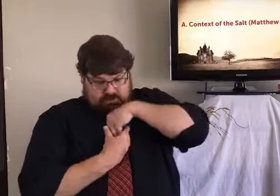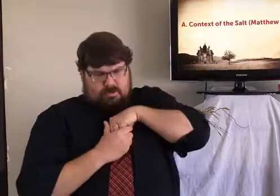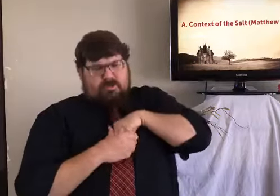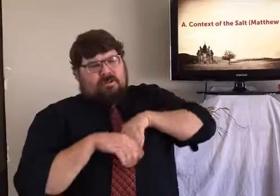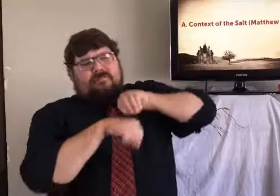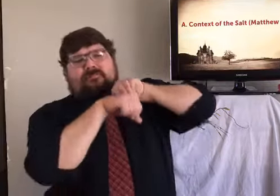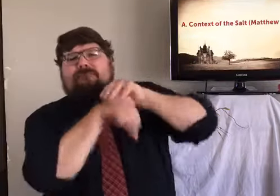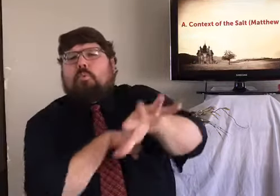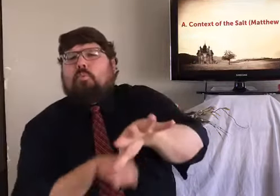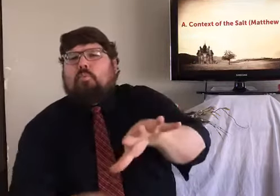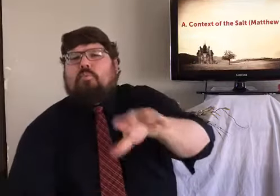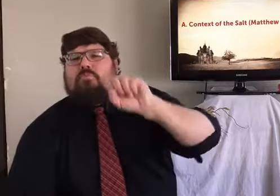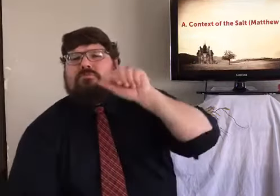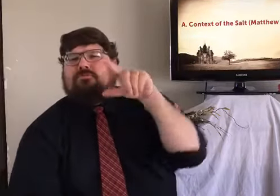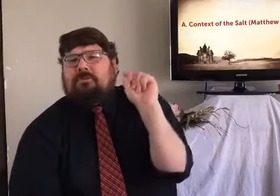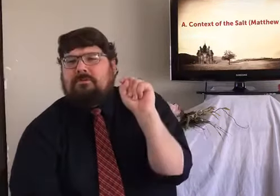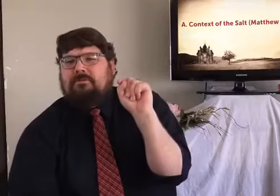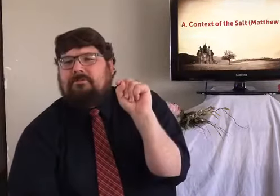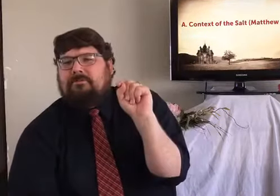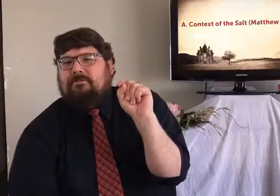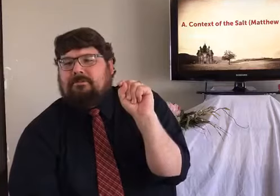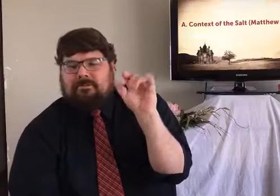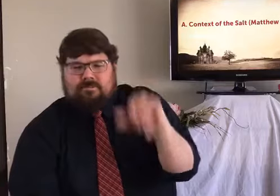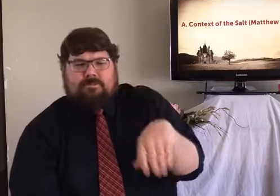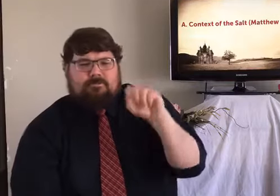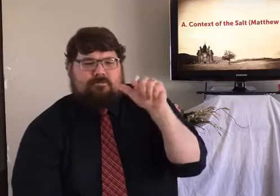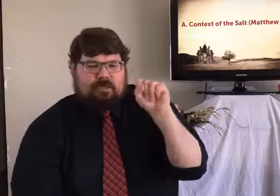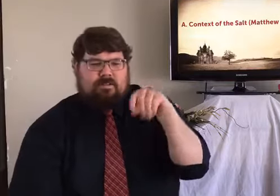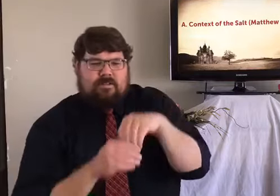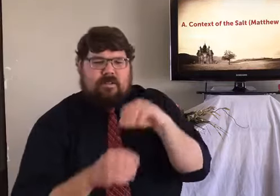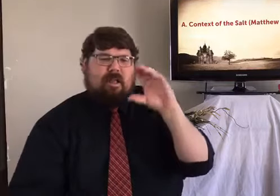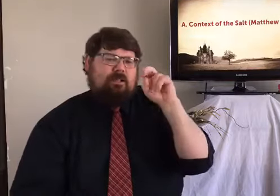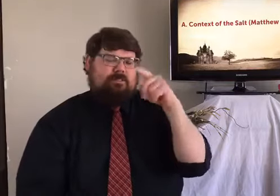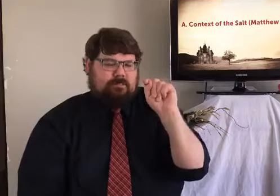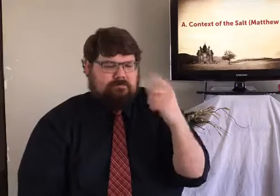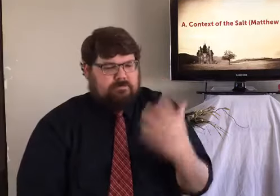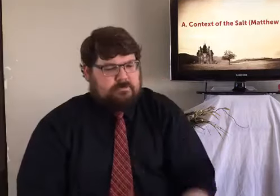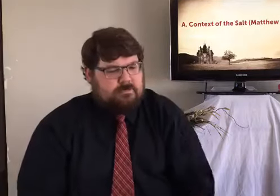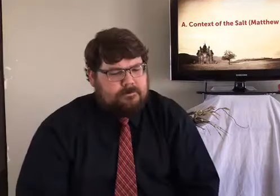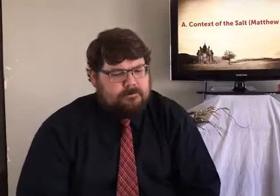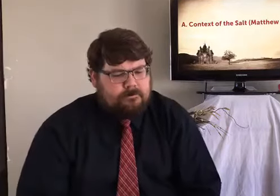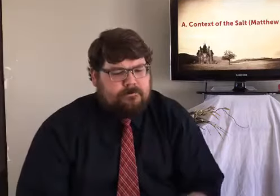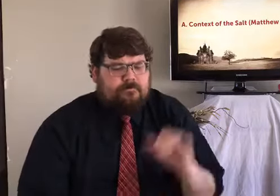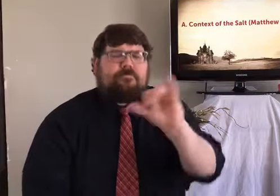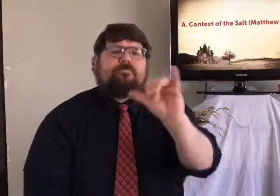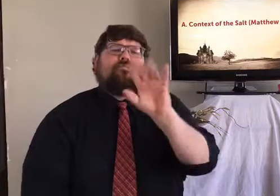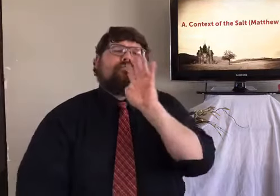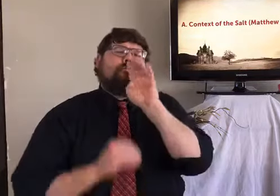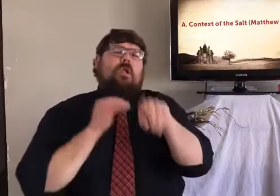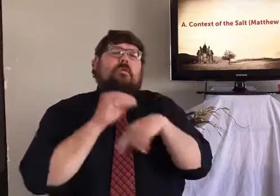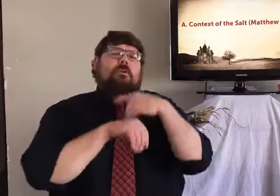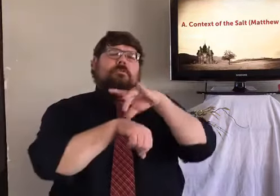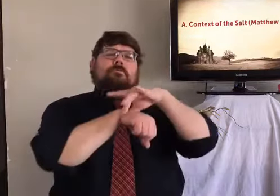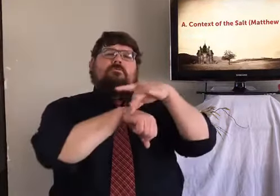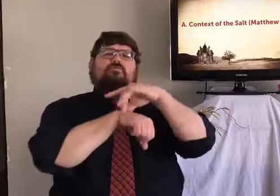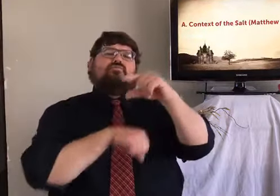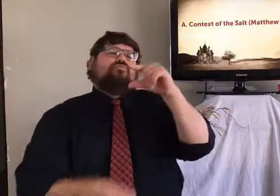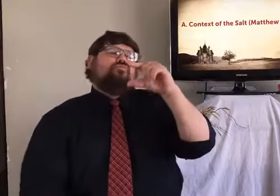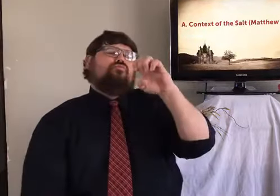shown in verse 12. And so, the characteristics that we have are going to be influencing others, just as